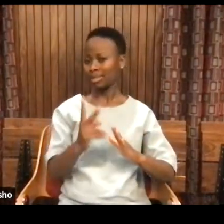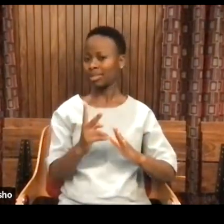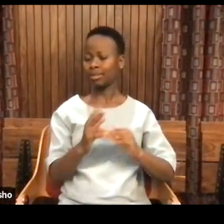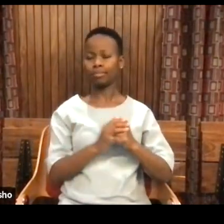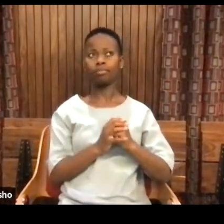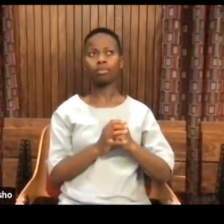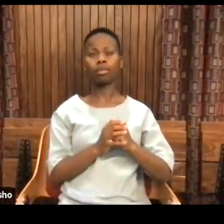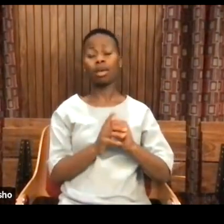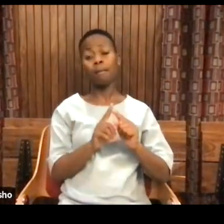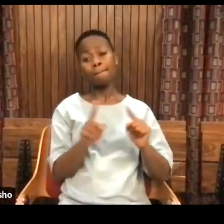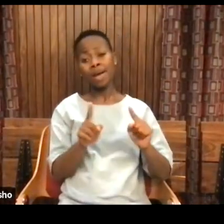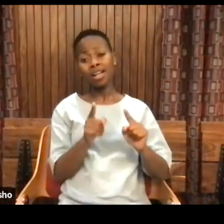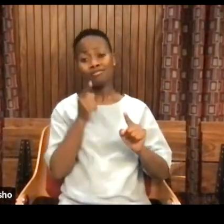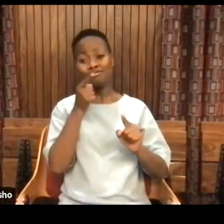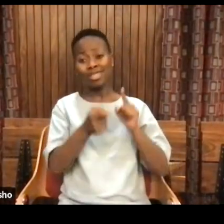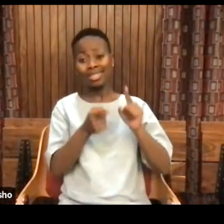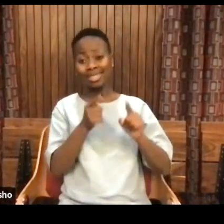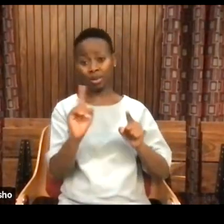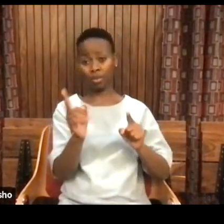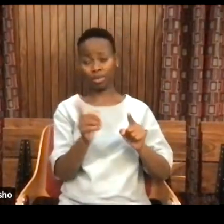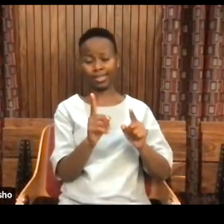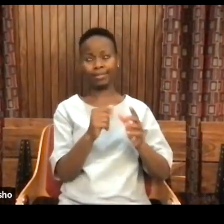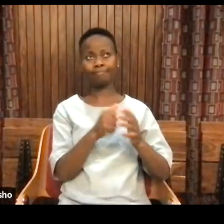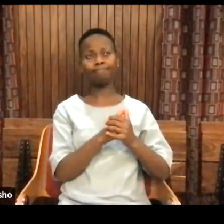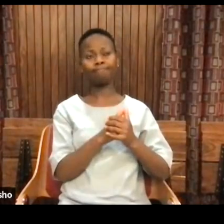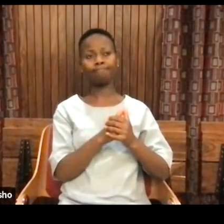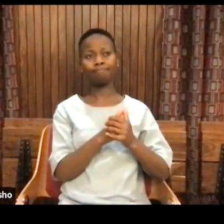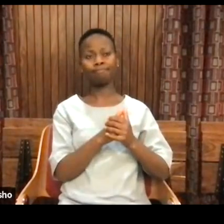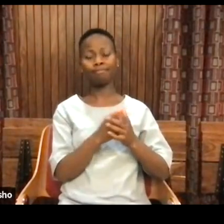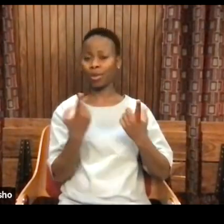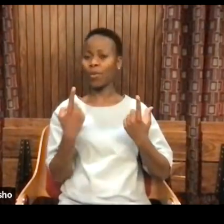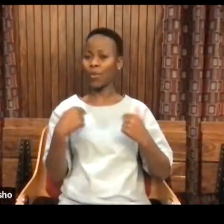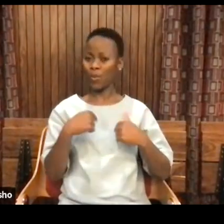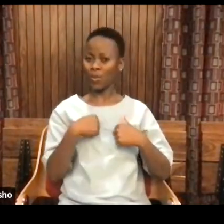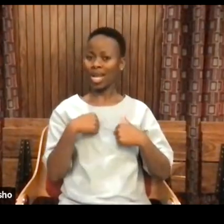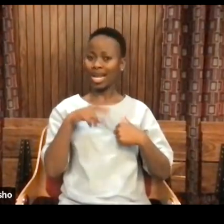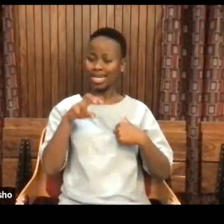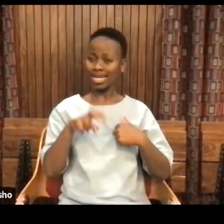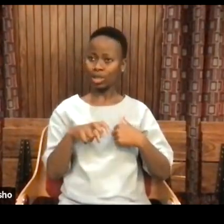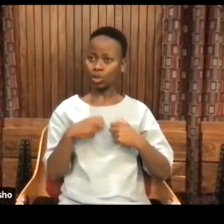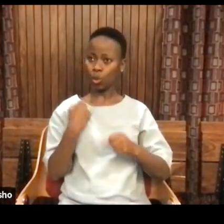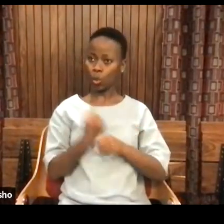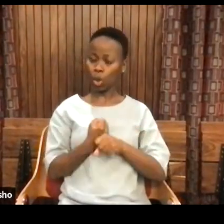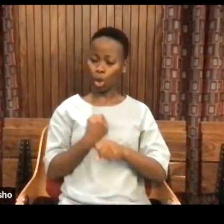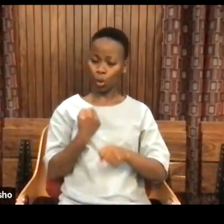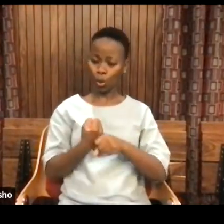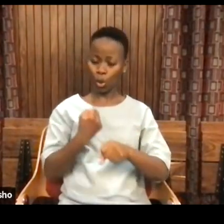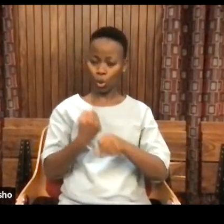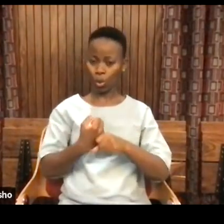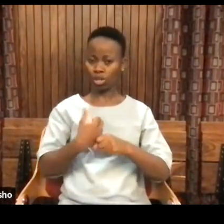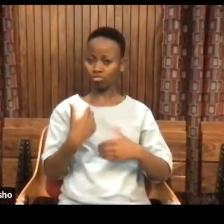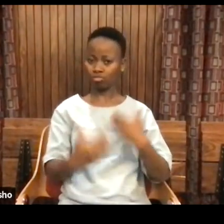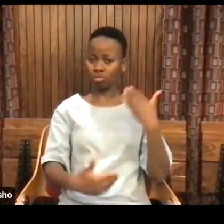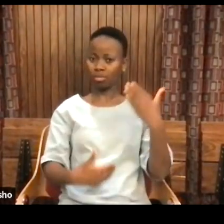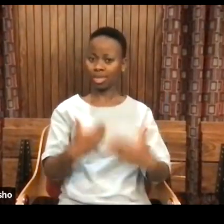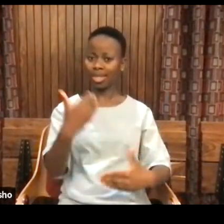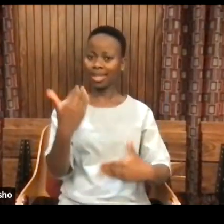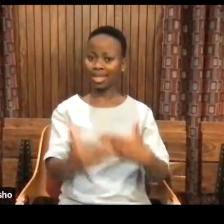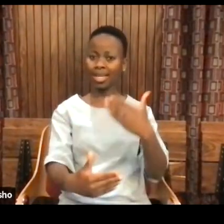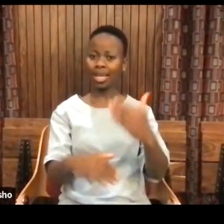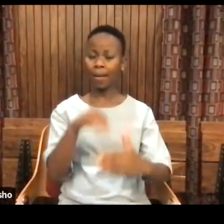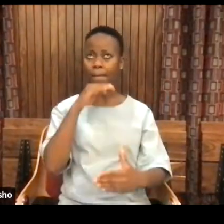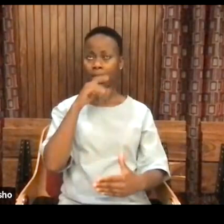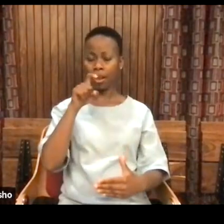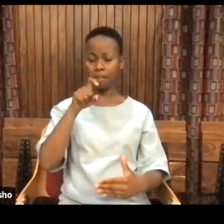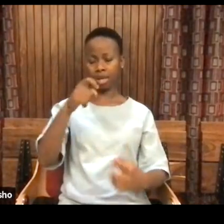critique is the lie that for us to work methodologically well, we must reduce ourselves to a single